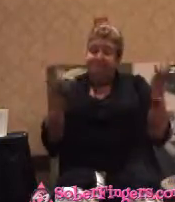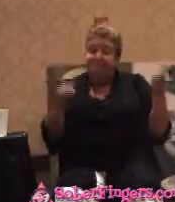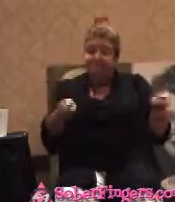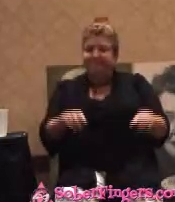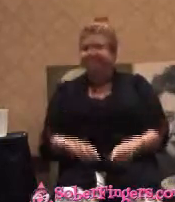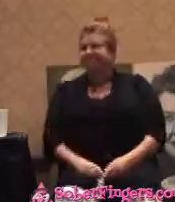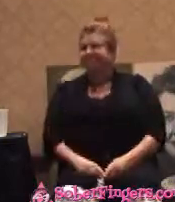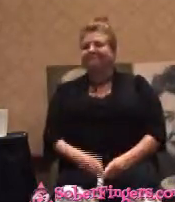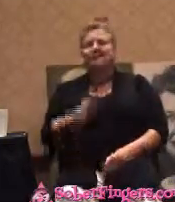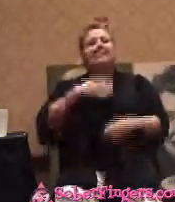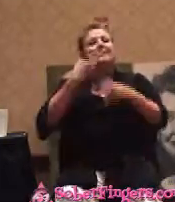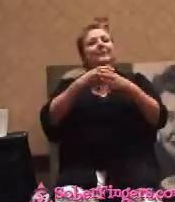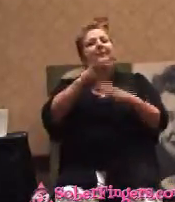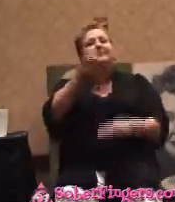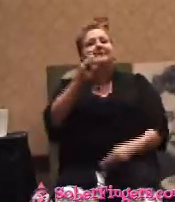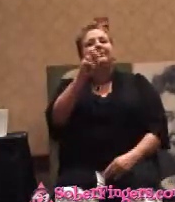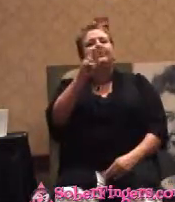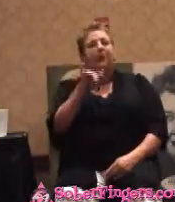I am Jerry Jones. I'm an alcoholic.